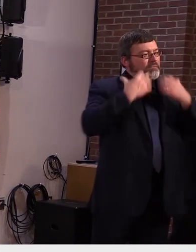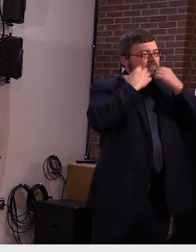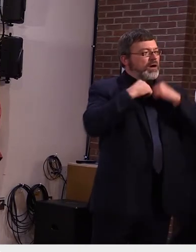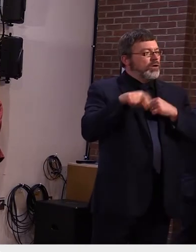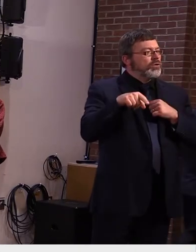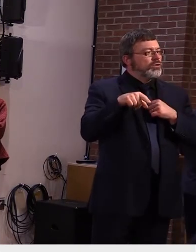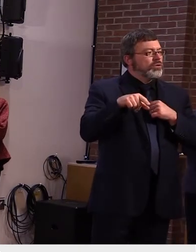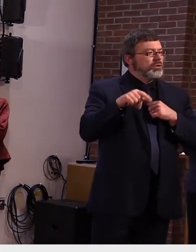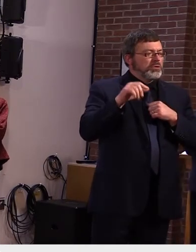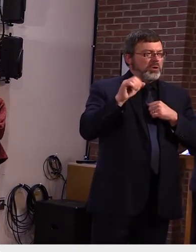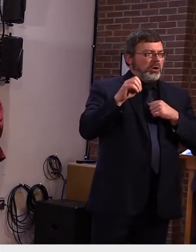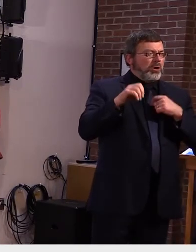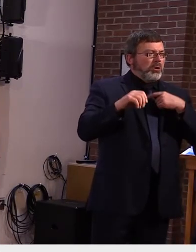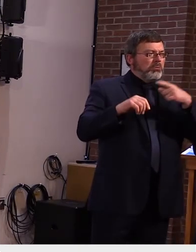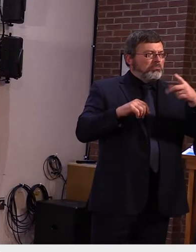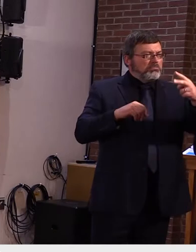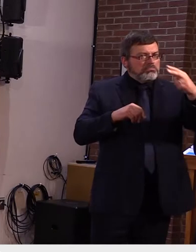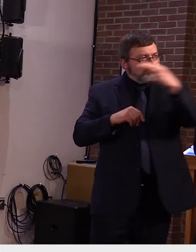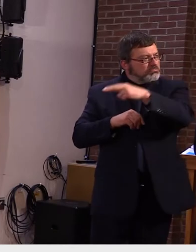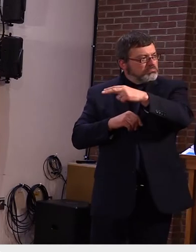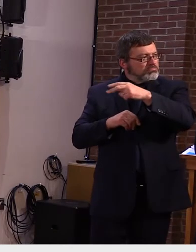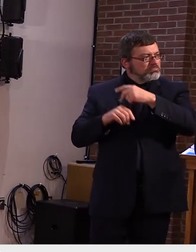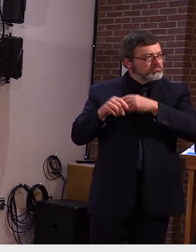be willing to approach facebook on